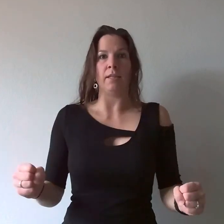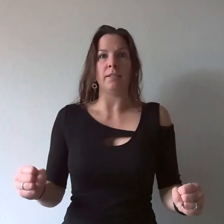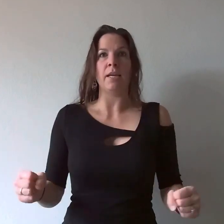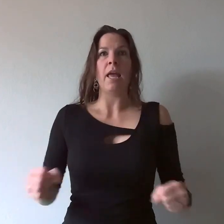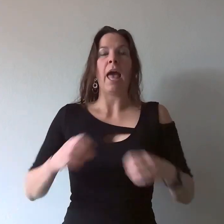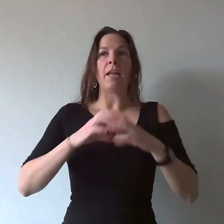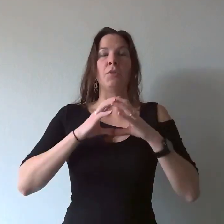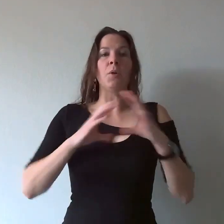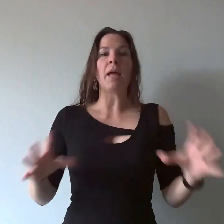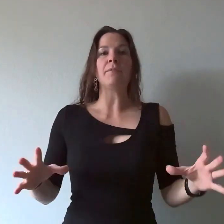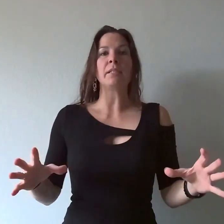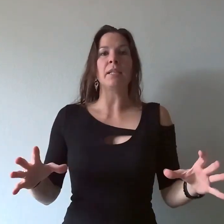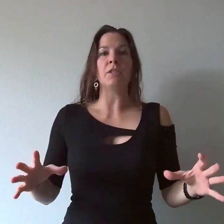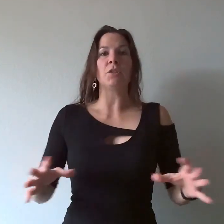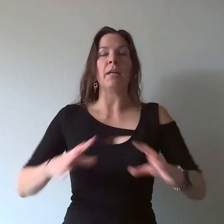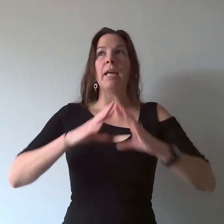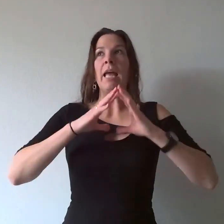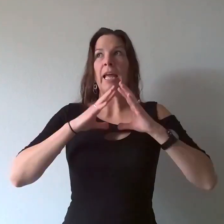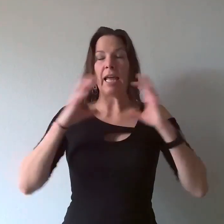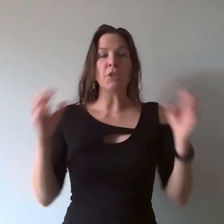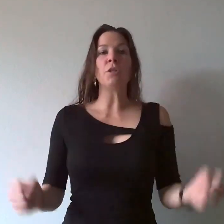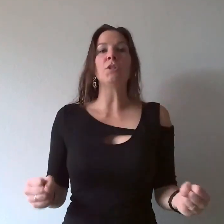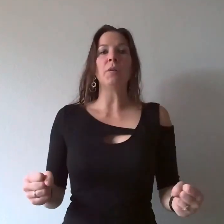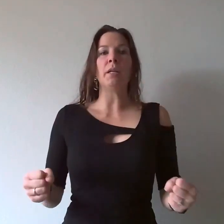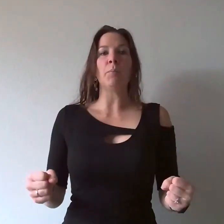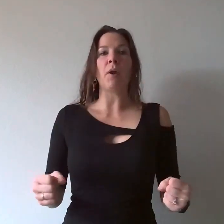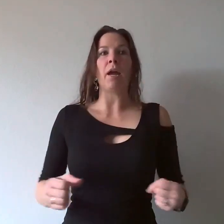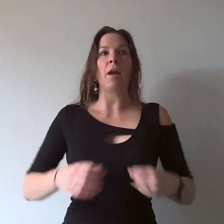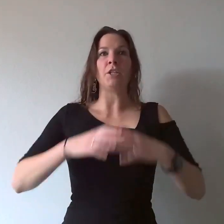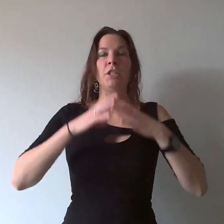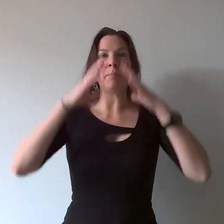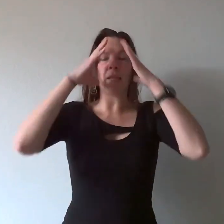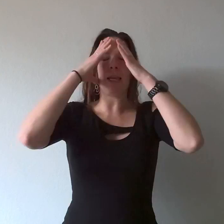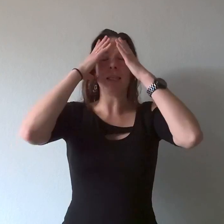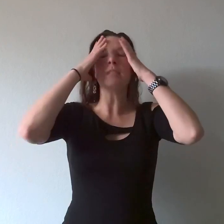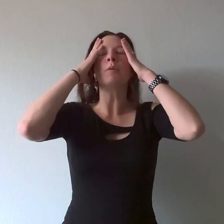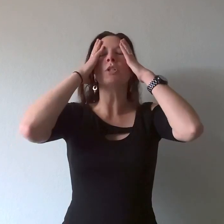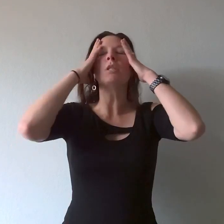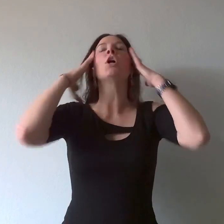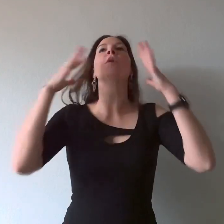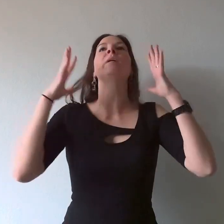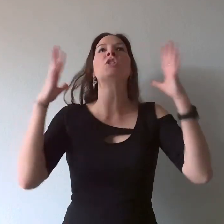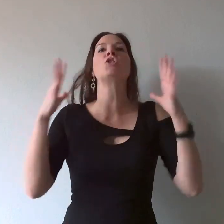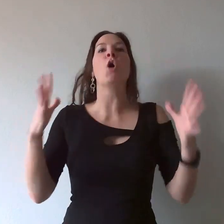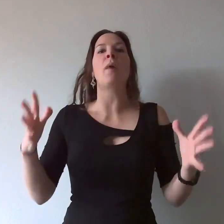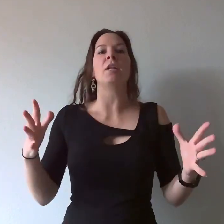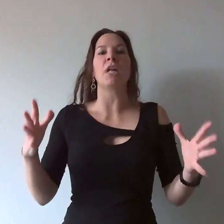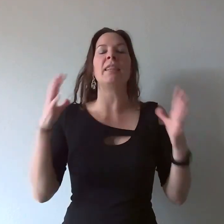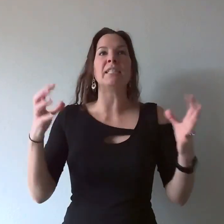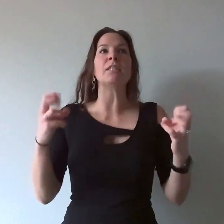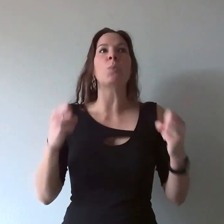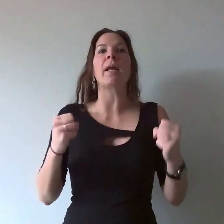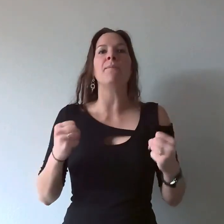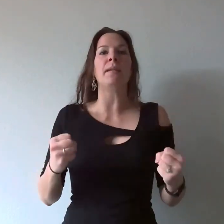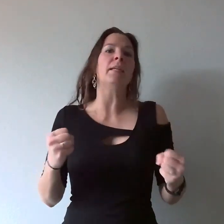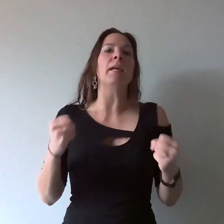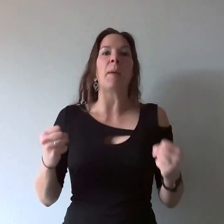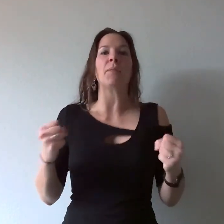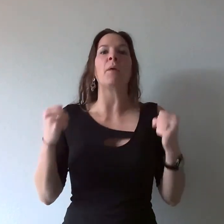and you don't have to censor it and you can do it in a prayer and just be like this person hurt me so much and this is what I'm feeling about them